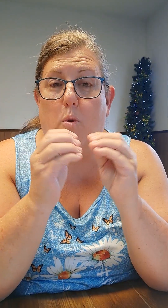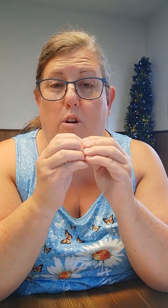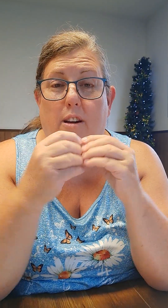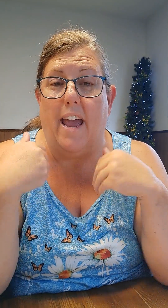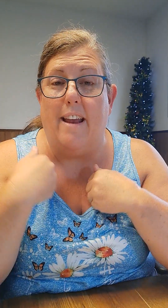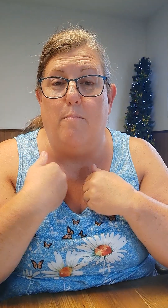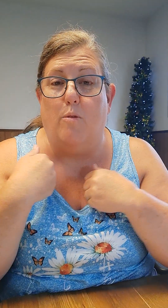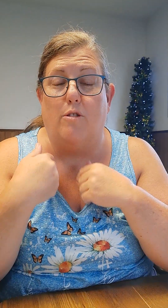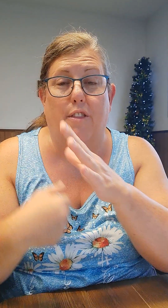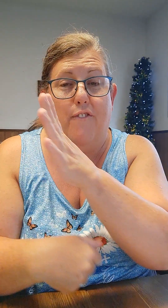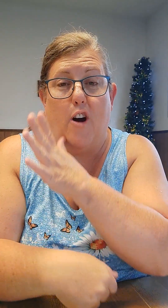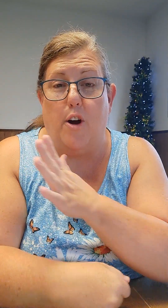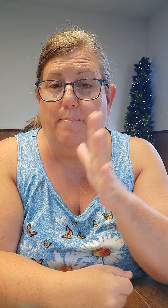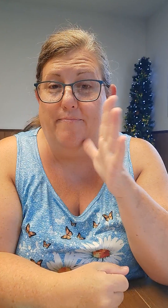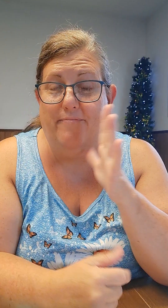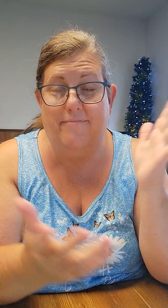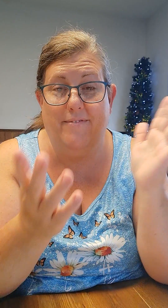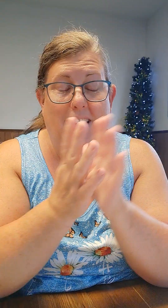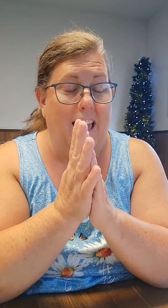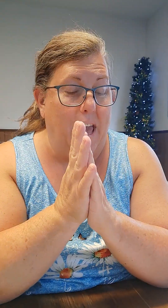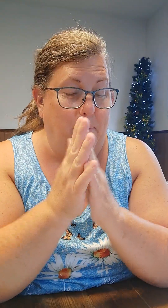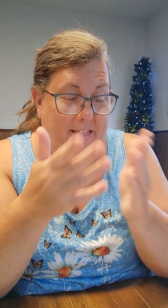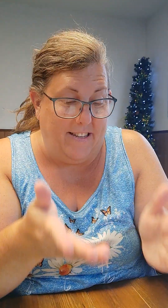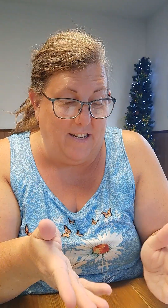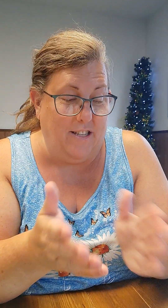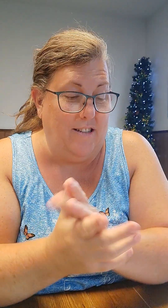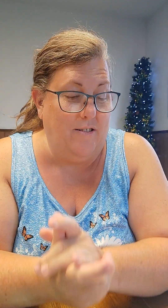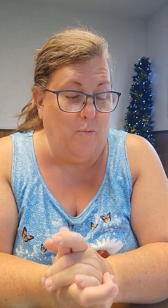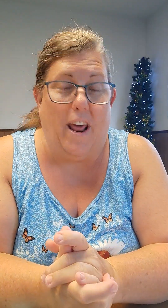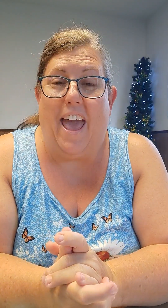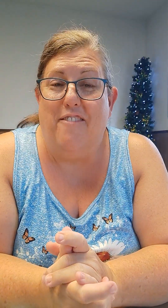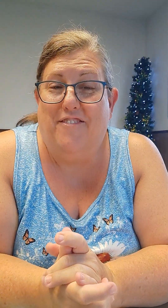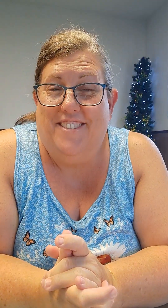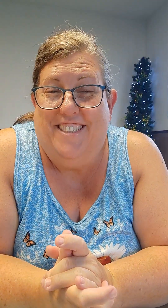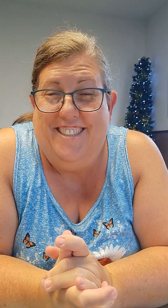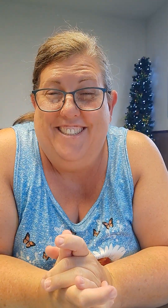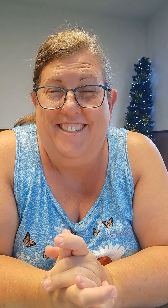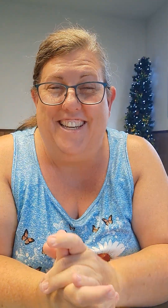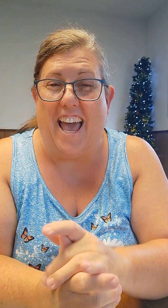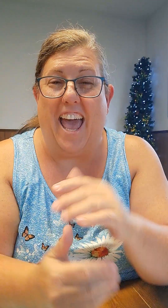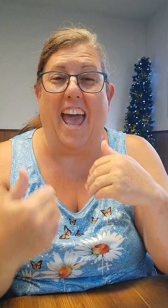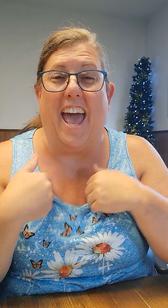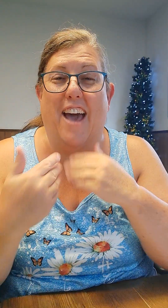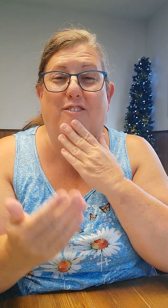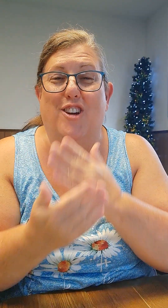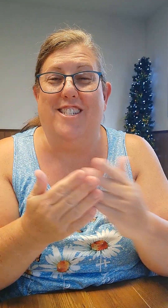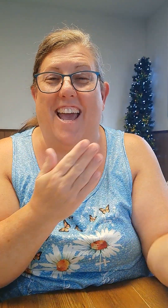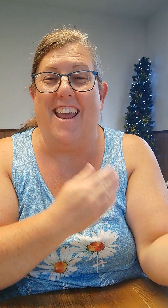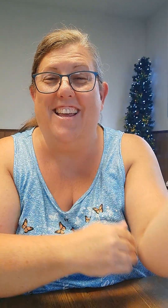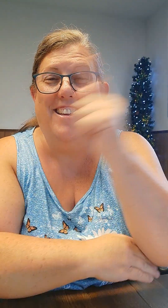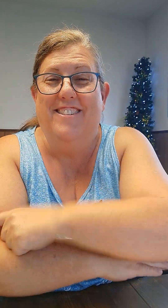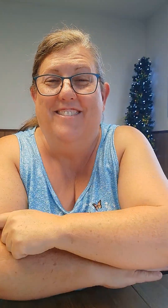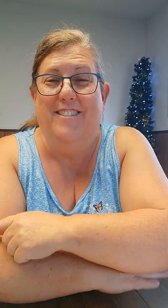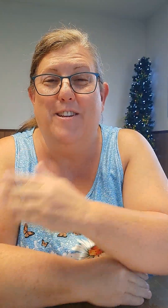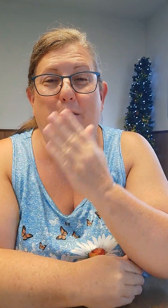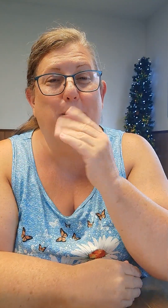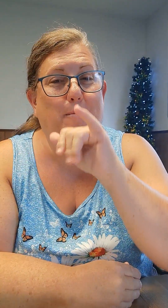more animals on the farm. But this is what I have. Have a good day. Okay. Yeah.